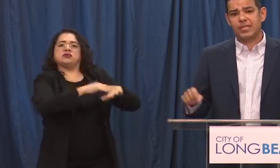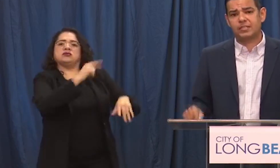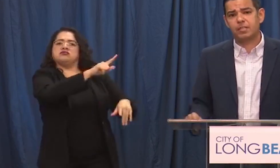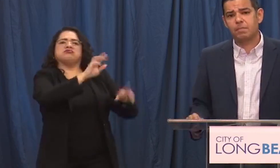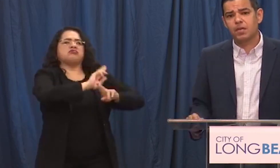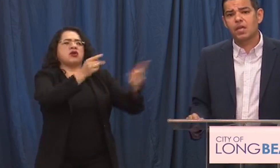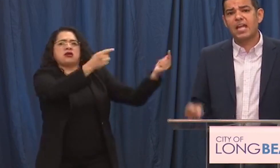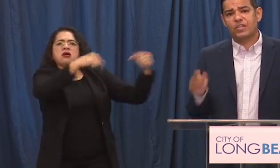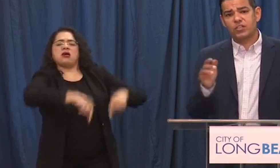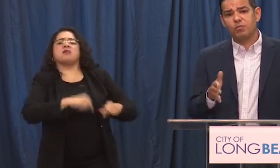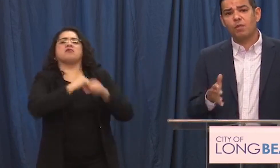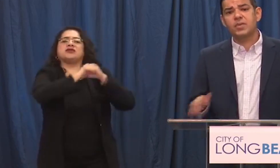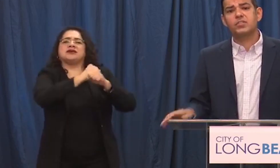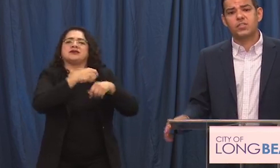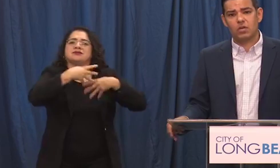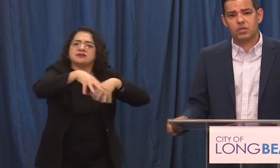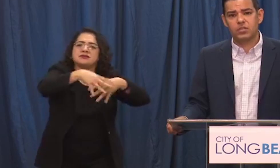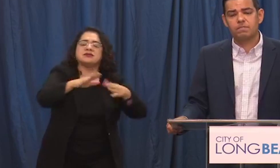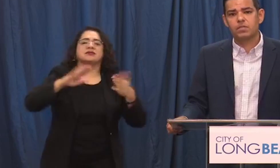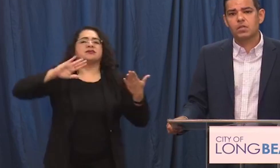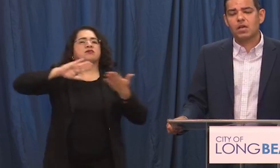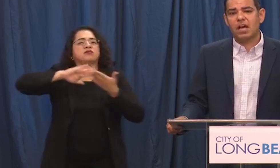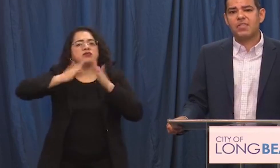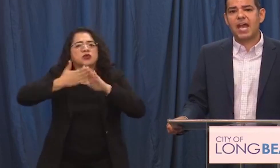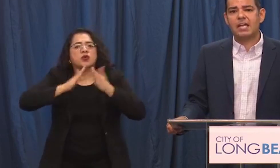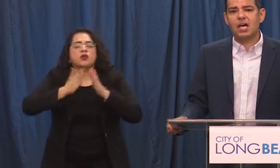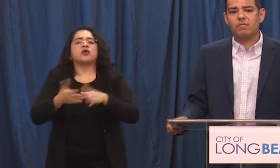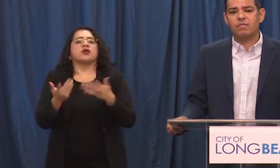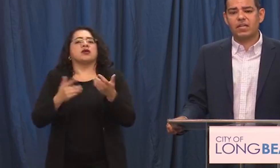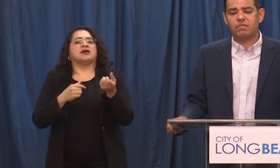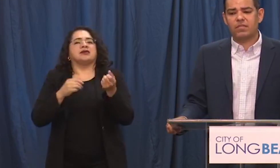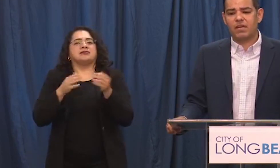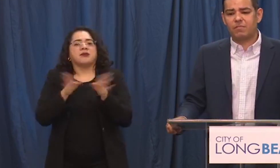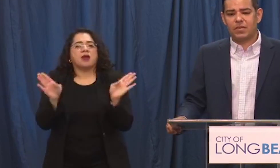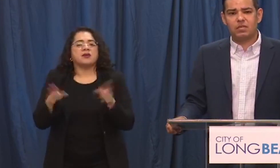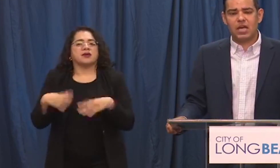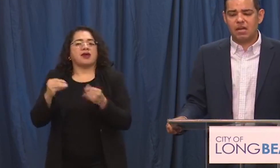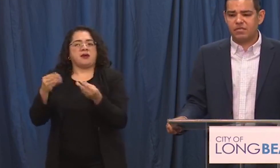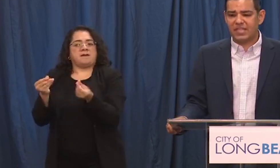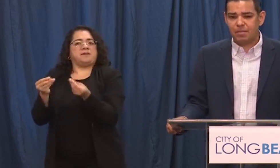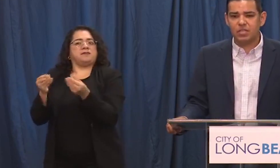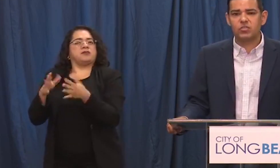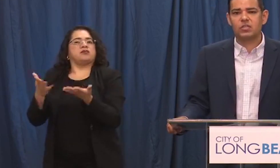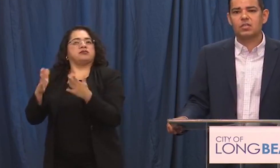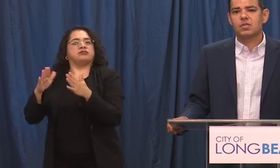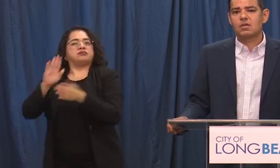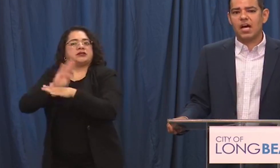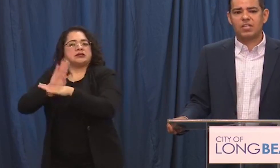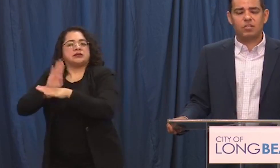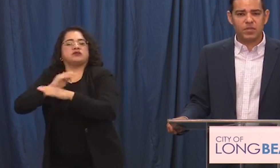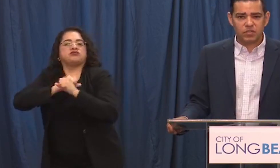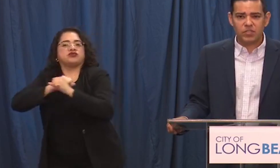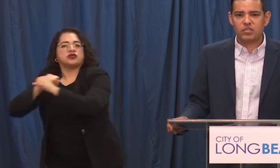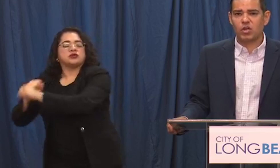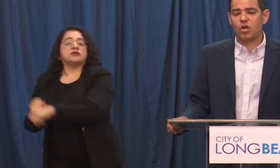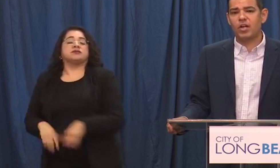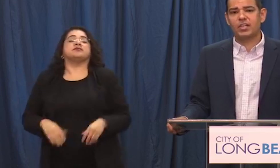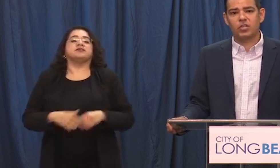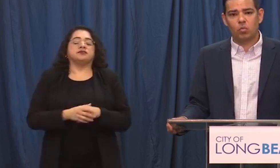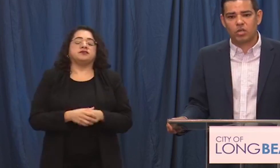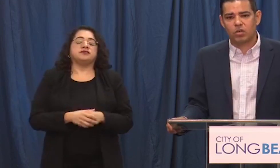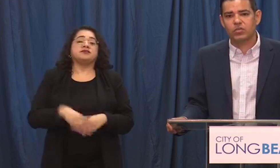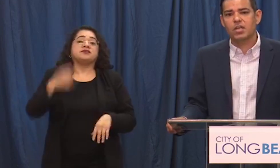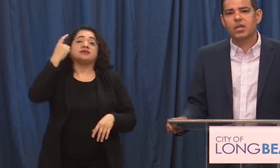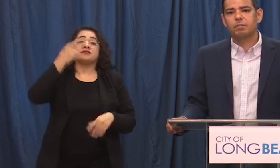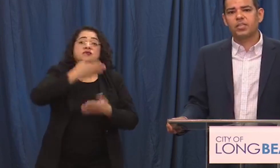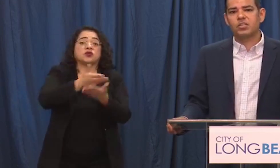that was protected and to the small business owners uh that uh that that have been uh damaged uh to the businesses that are hurting